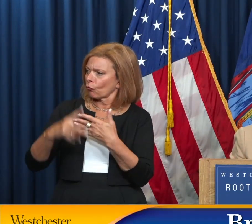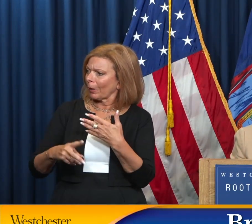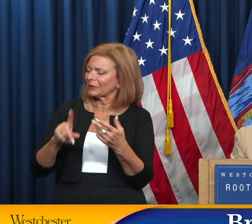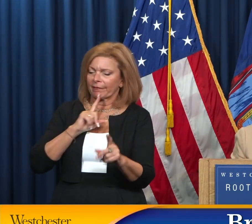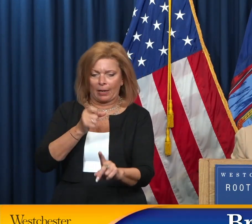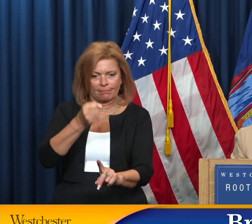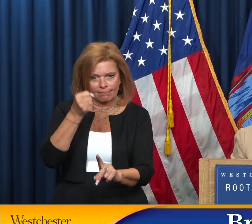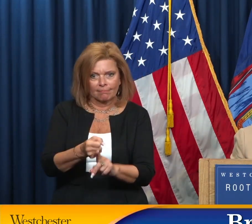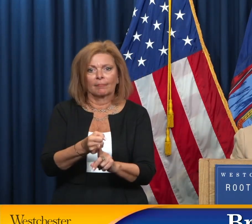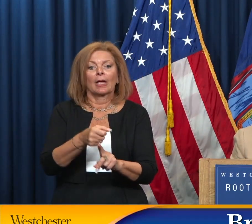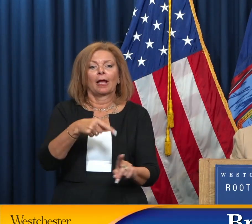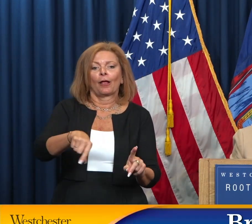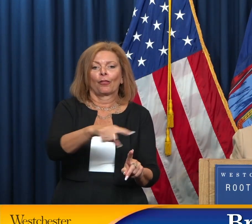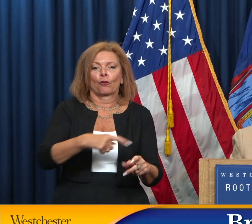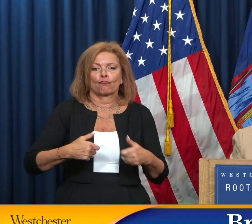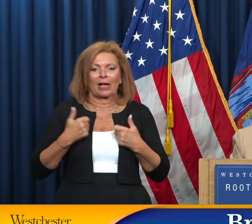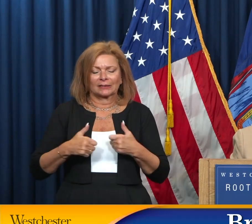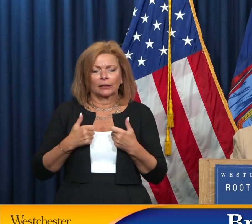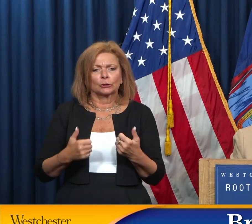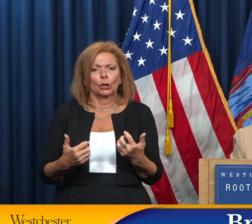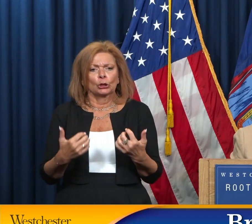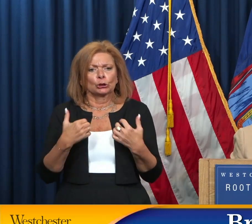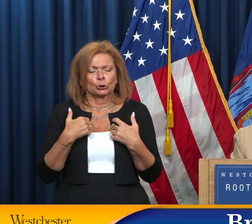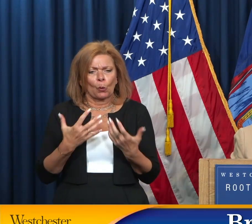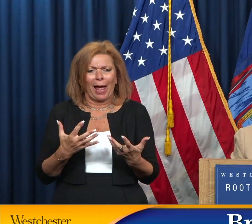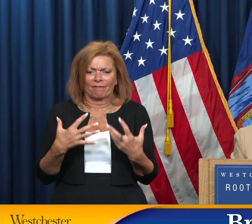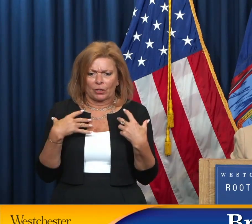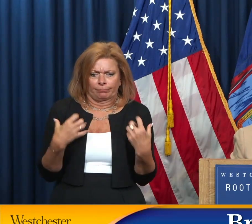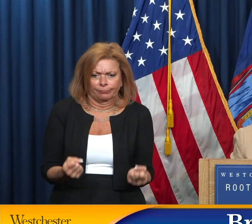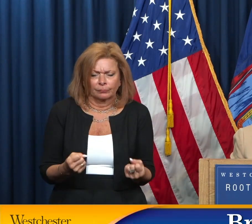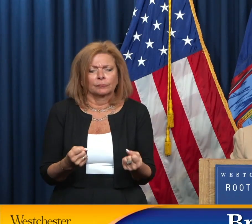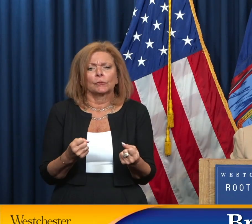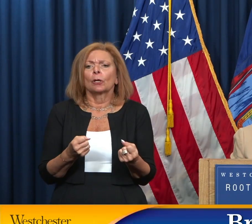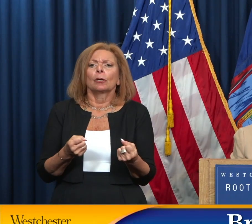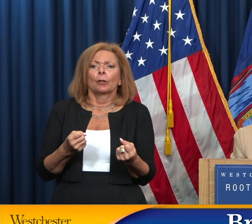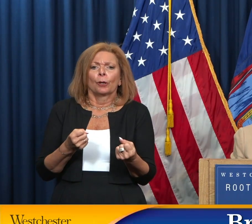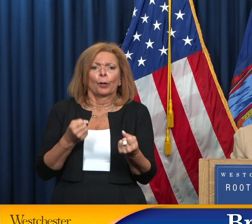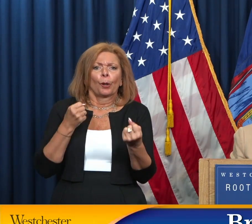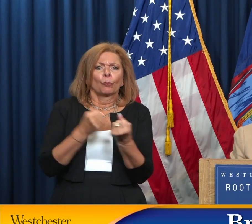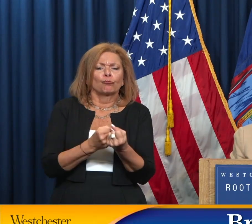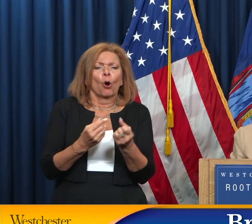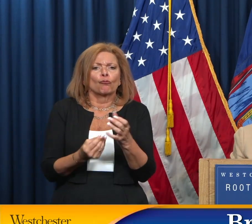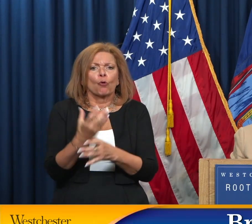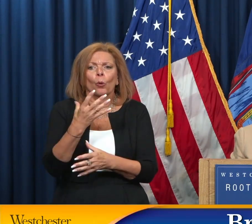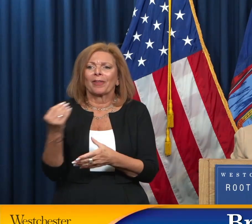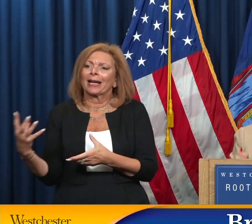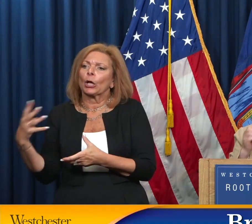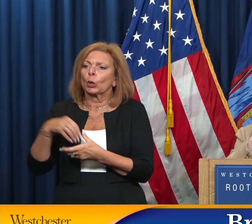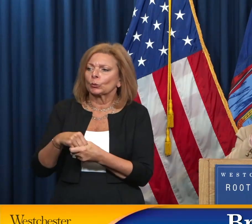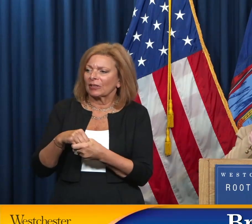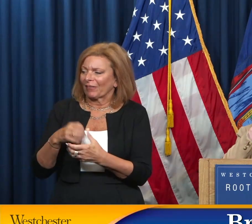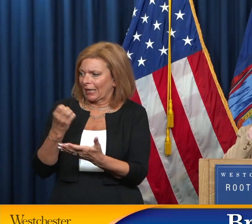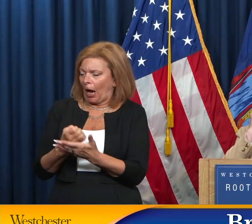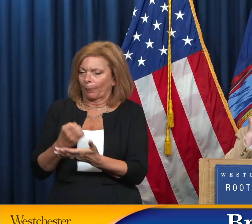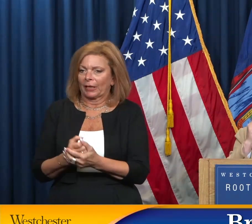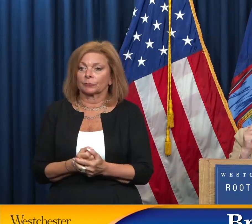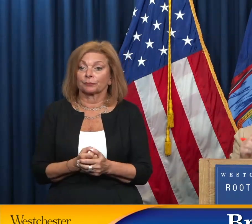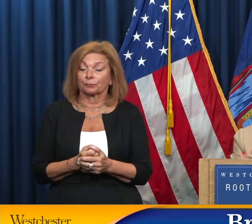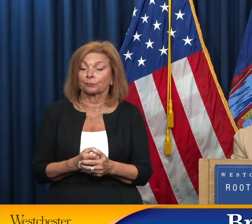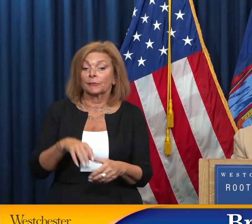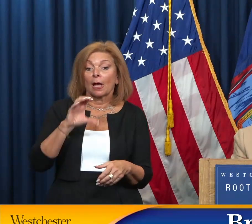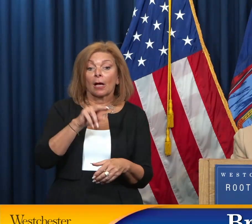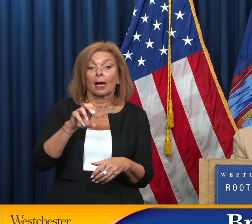for our residents to foster a resilient pro growth and inclusive economy. A recent example of this is our connect